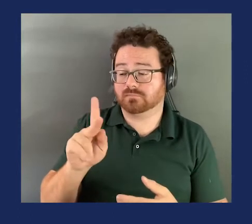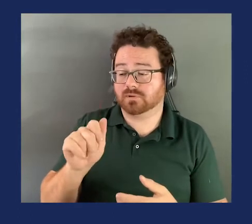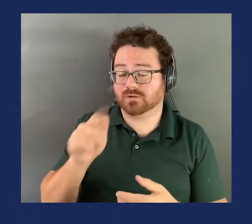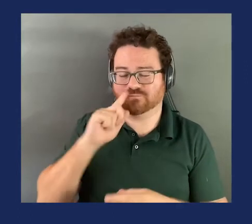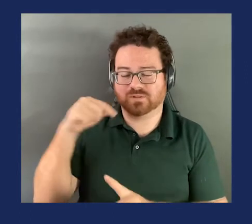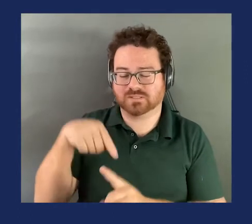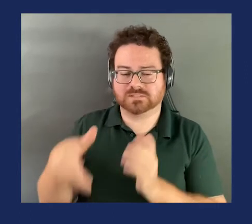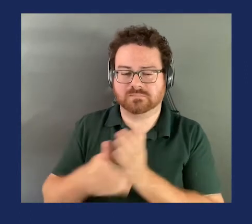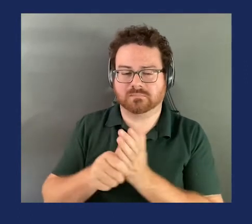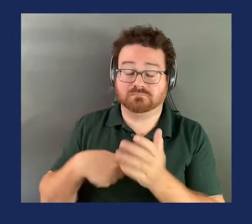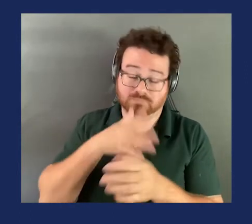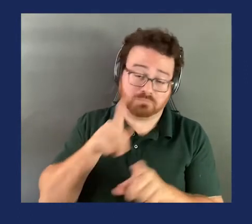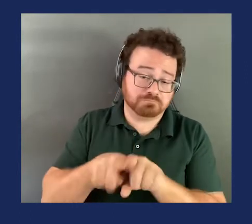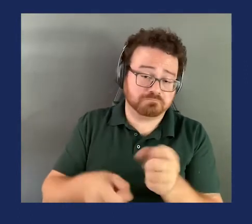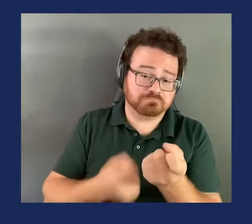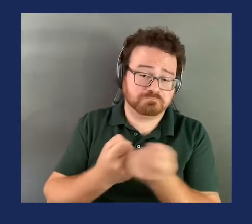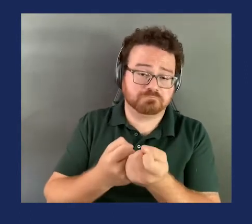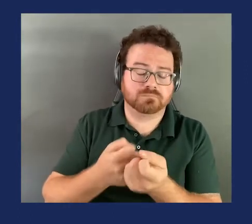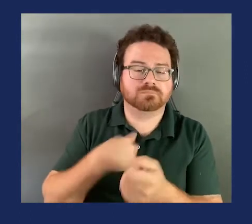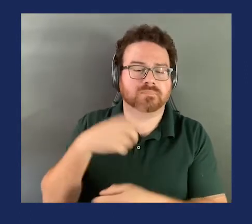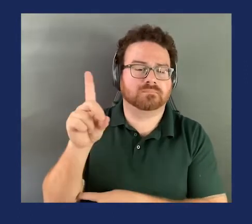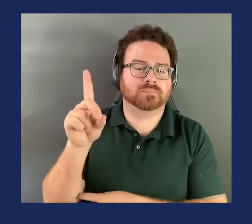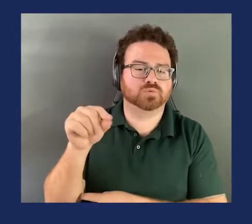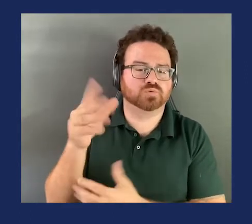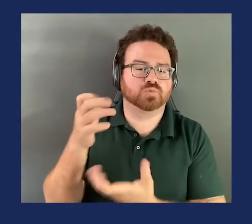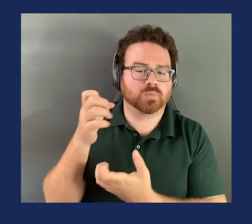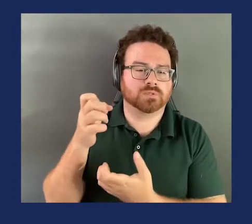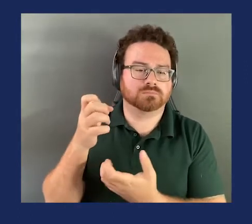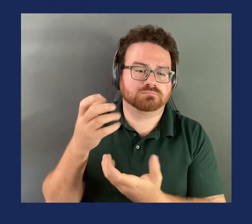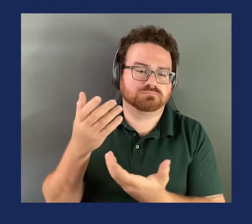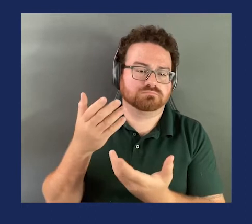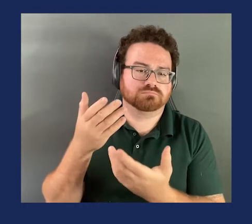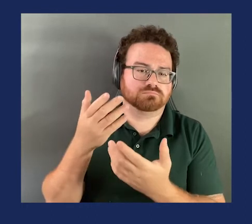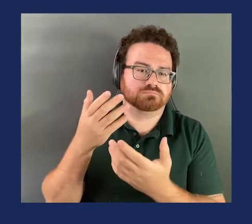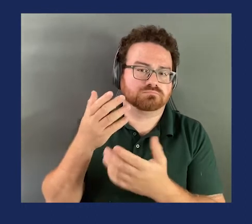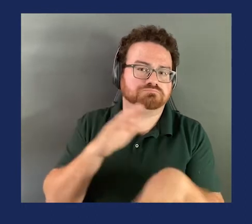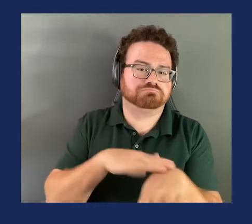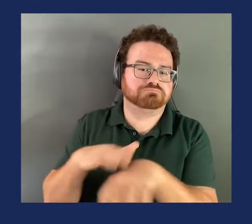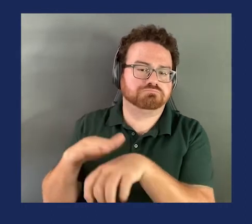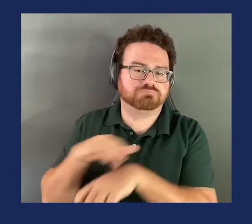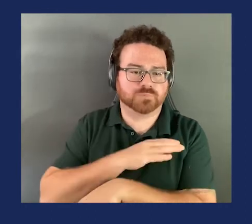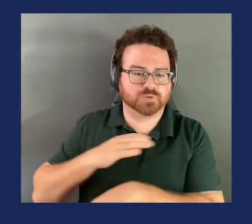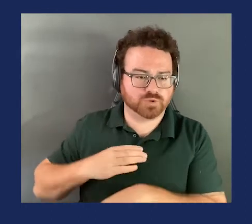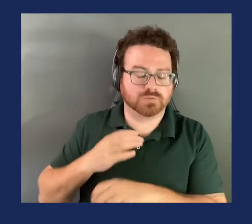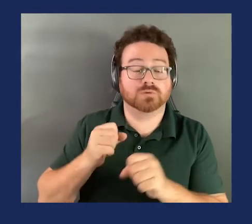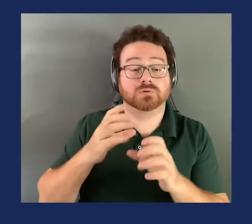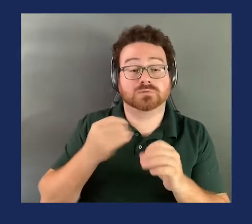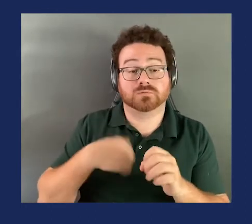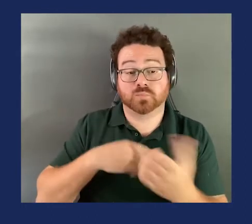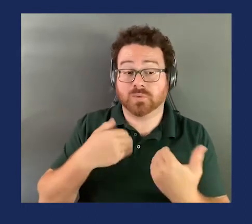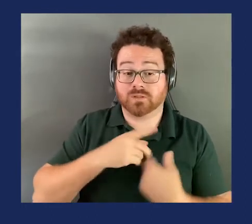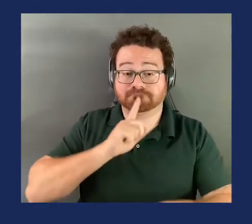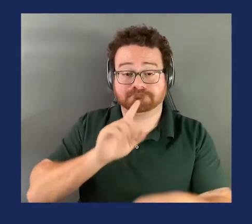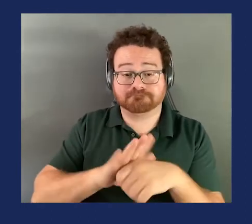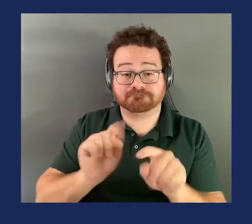I'm also supportive. I do want to sound a brief note of caution to the commission. We have a dedicated team